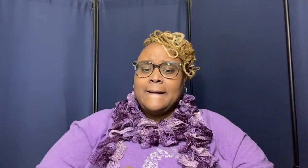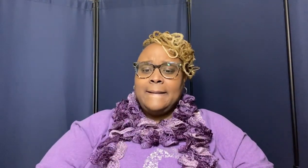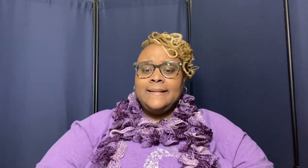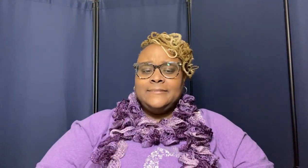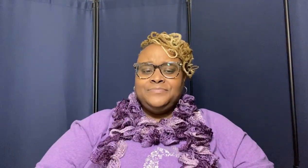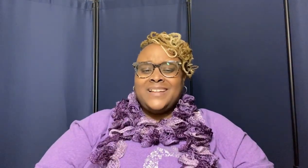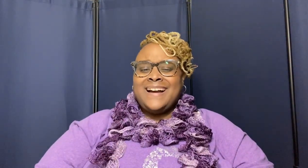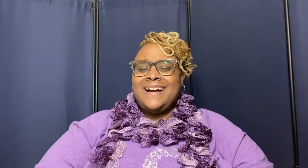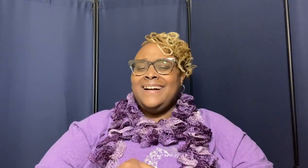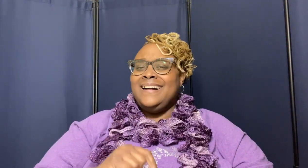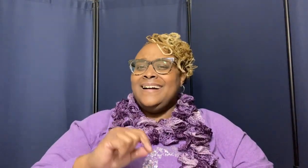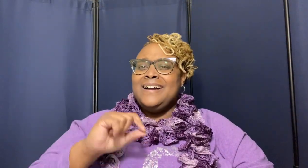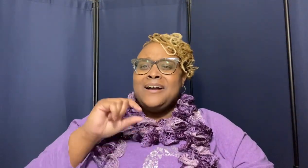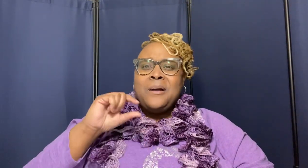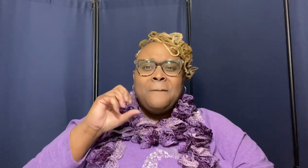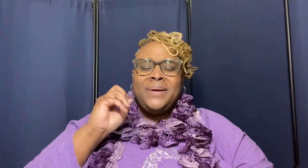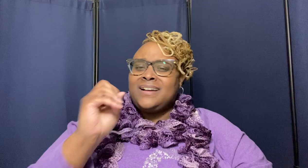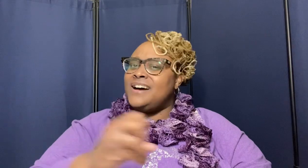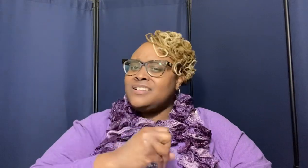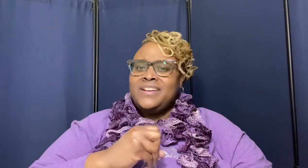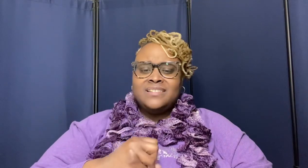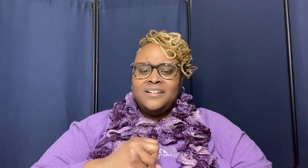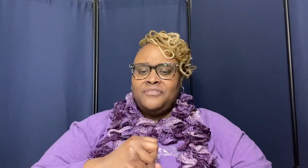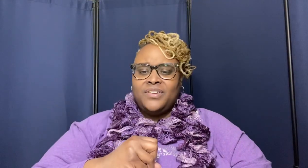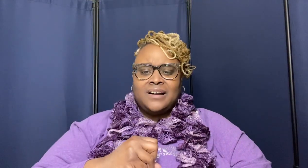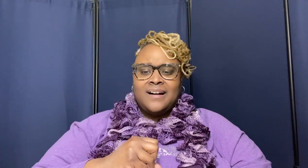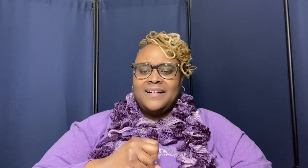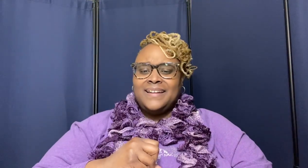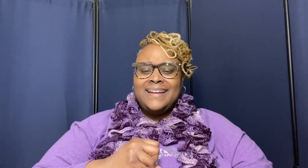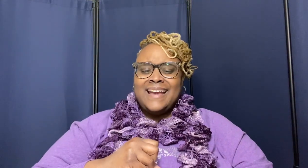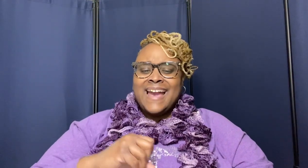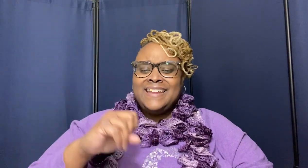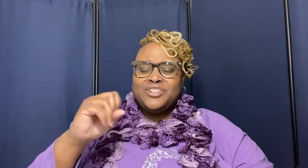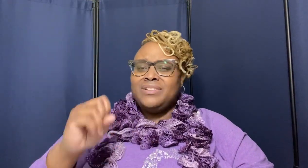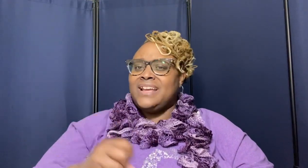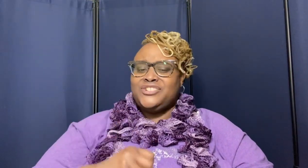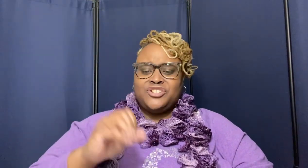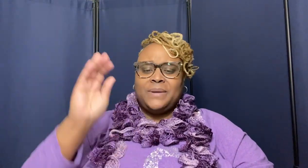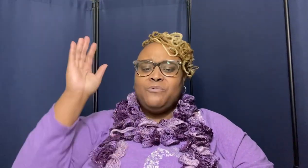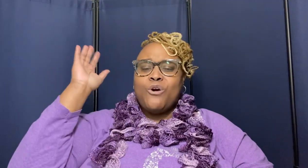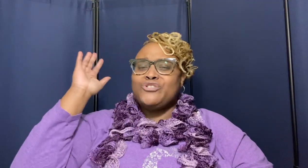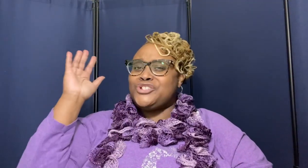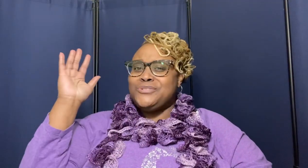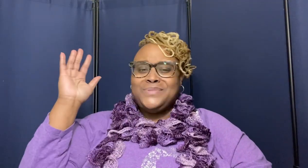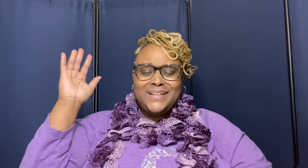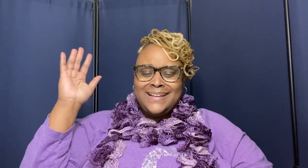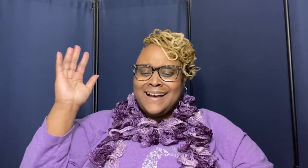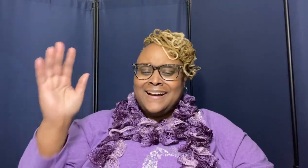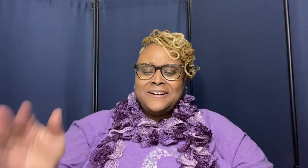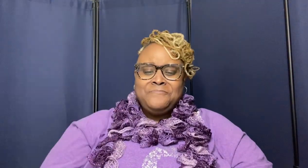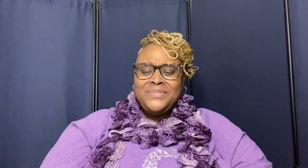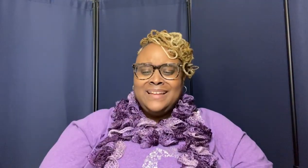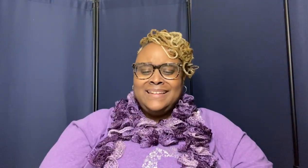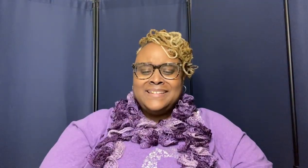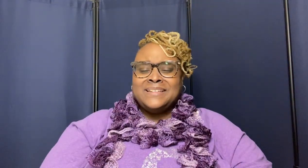huh because of his love for god and his relationship he worshiped huh listen